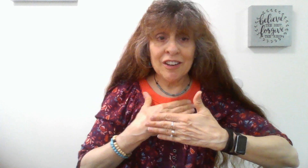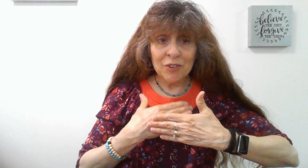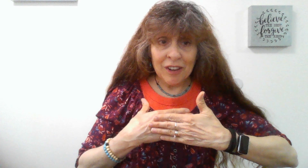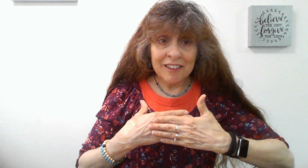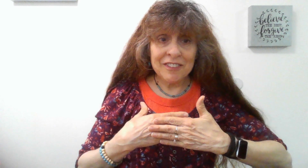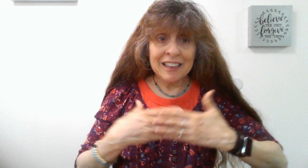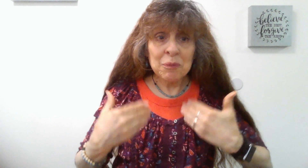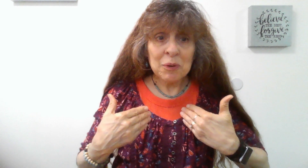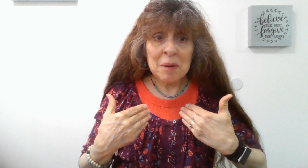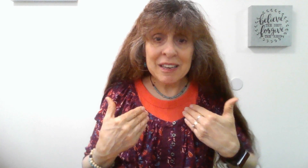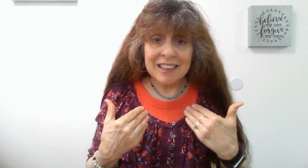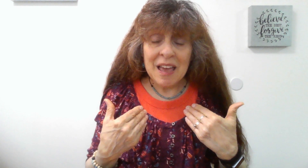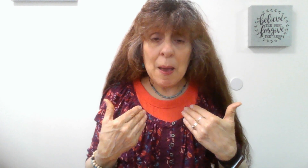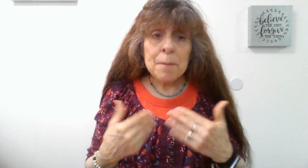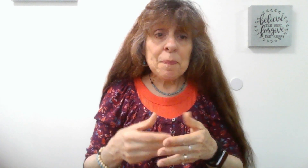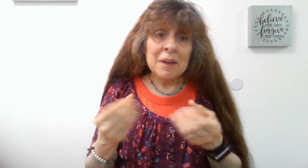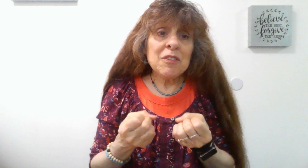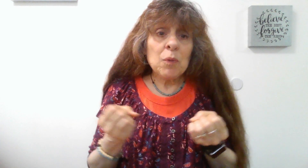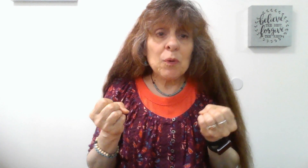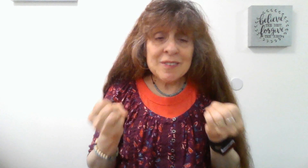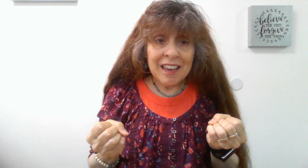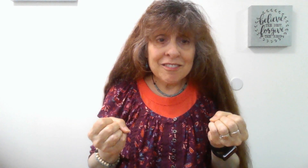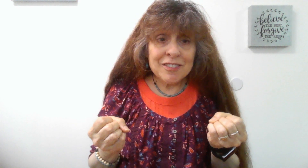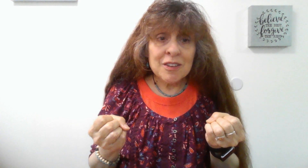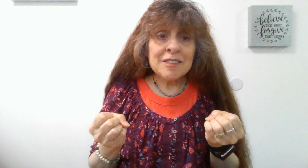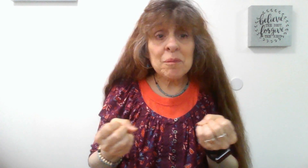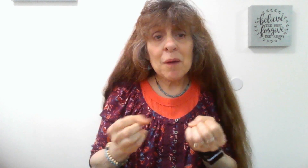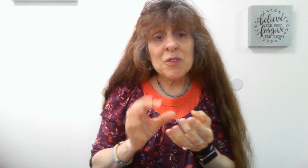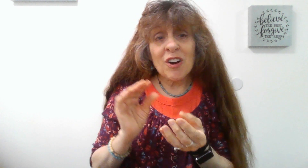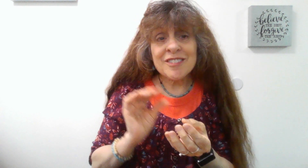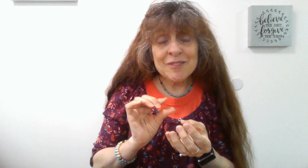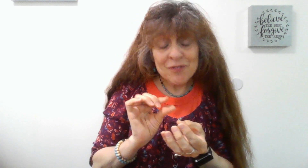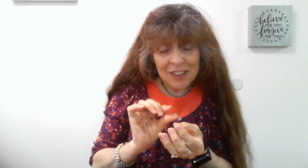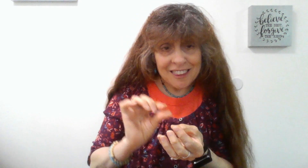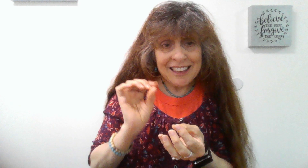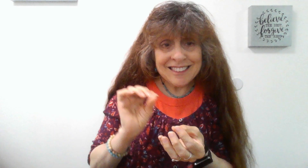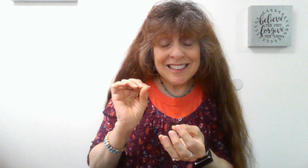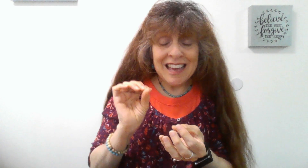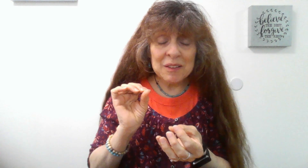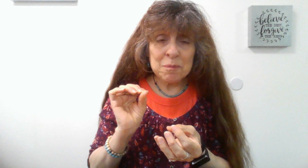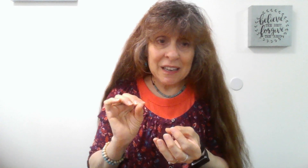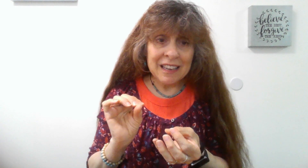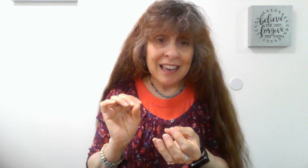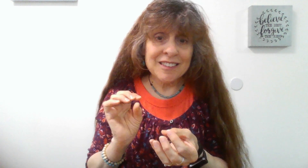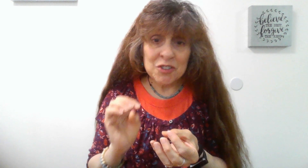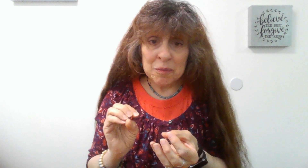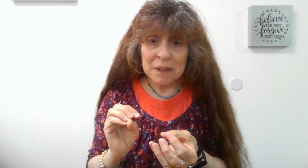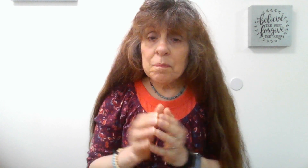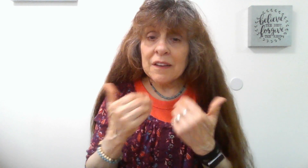and your life and he will come in. But even when we're saved, sometimes our faith isn't as big as it should be. But